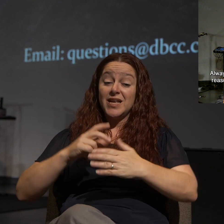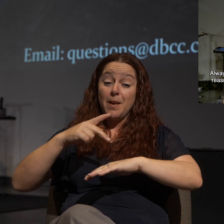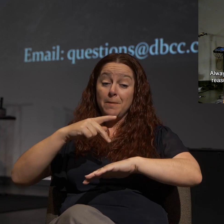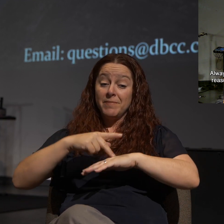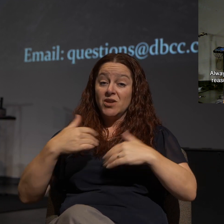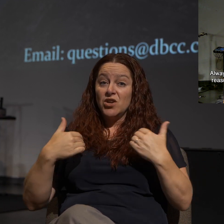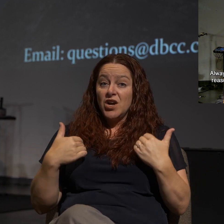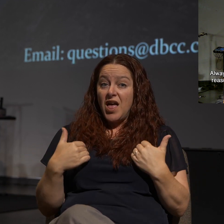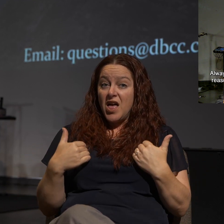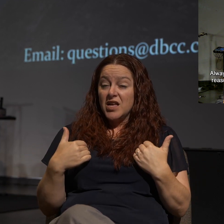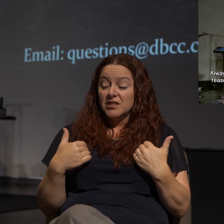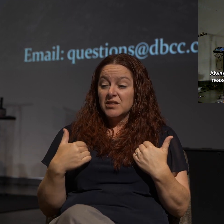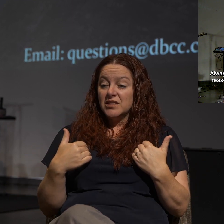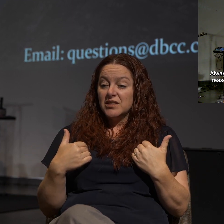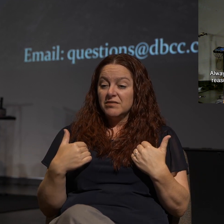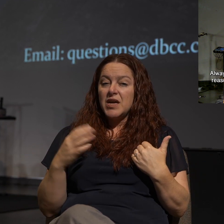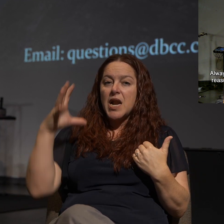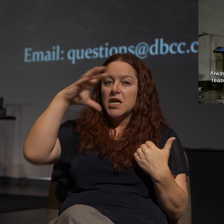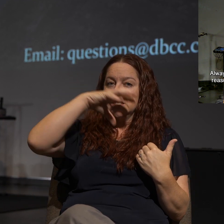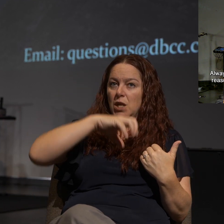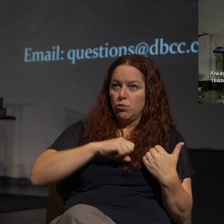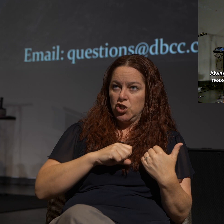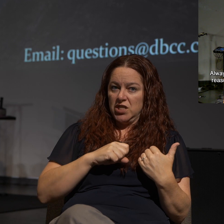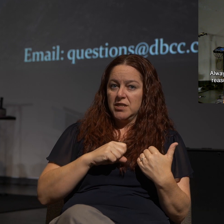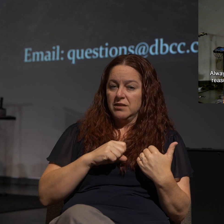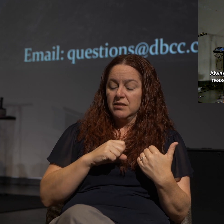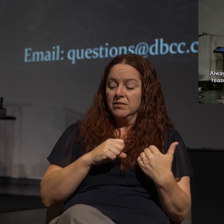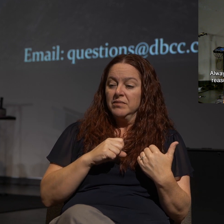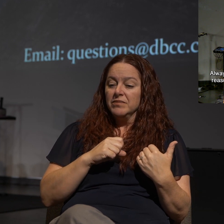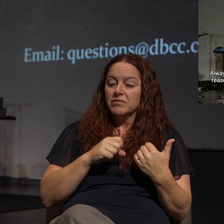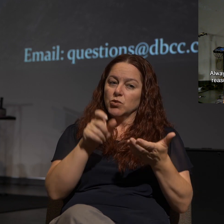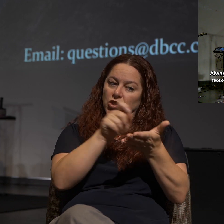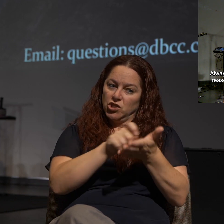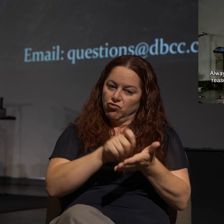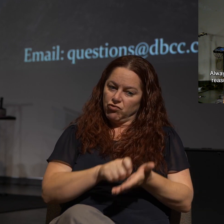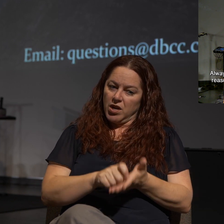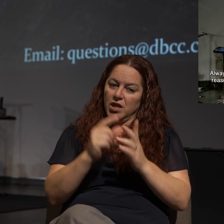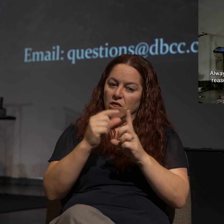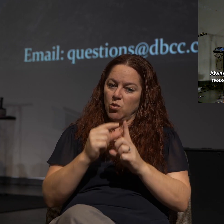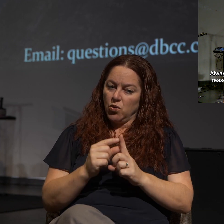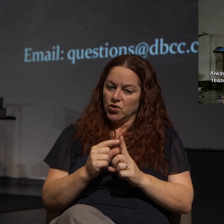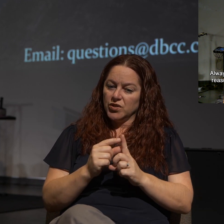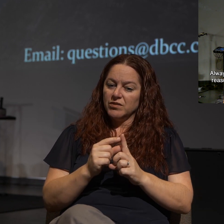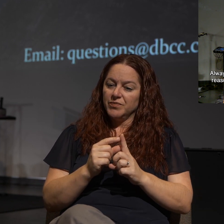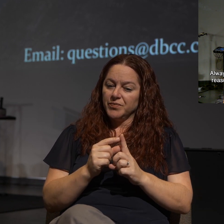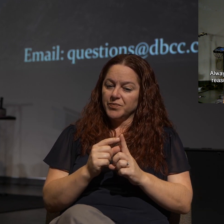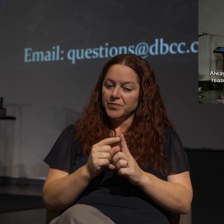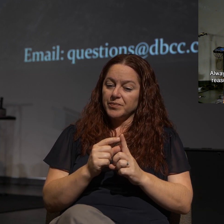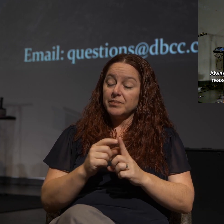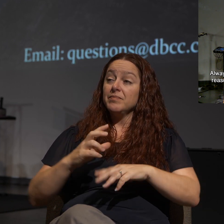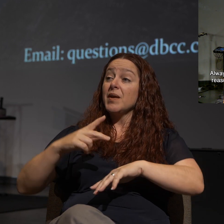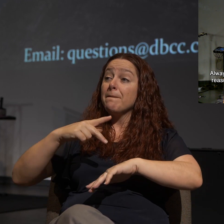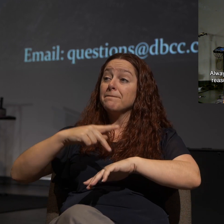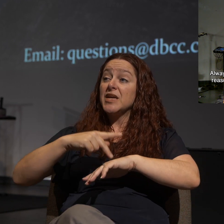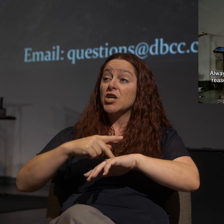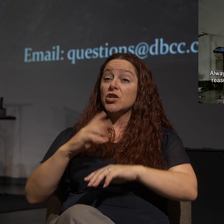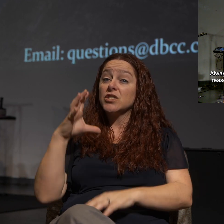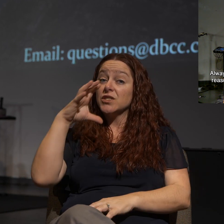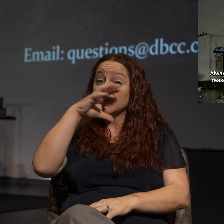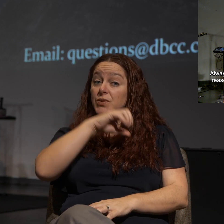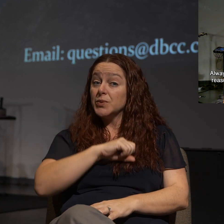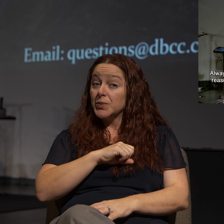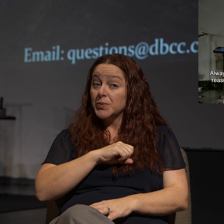has an assumption in mind when he writes those words? Peter is assuming